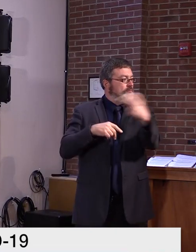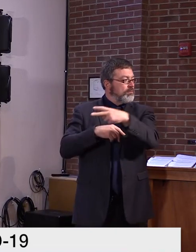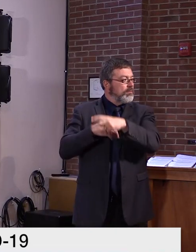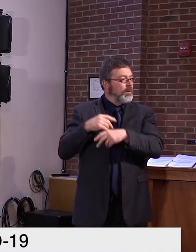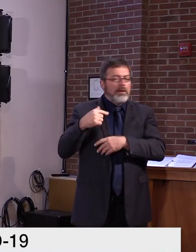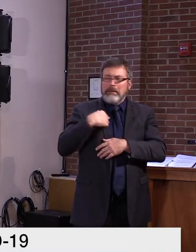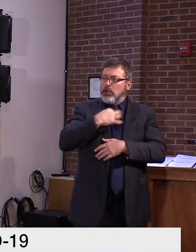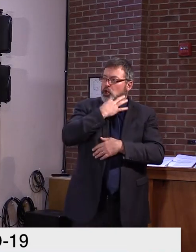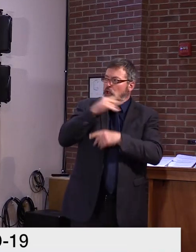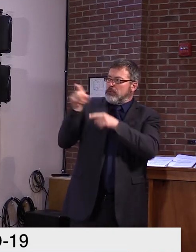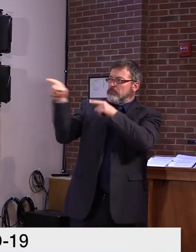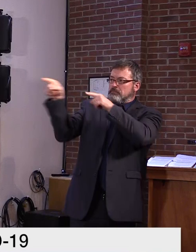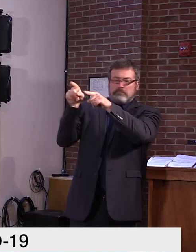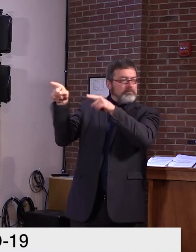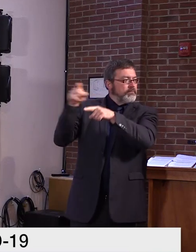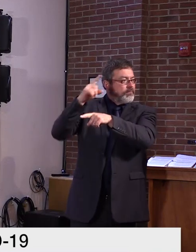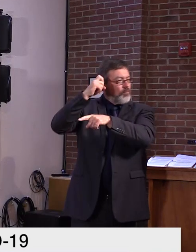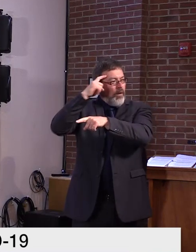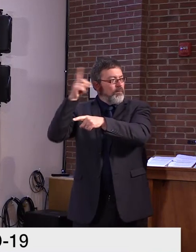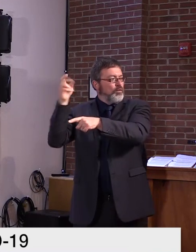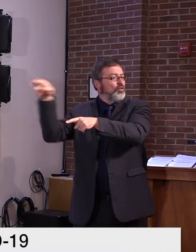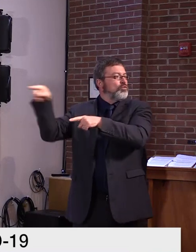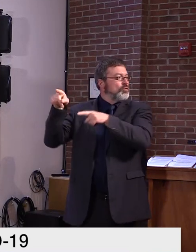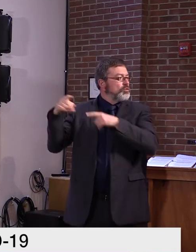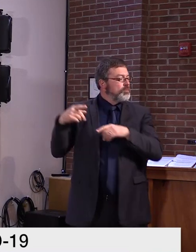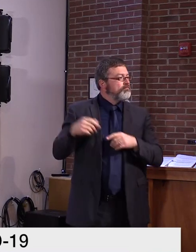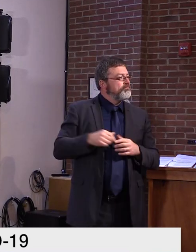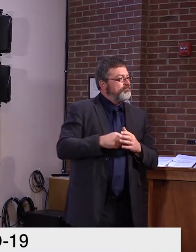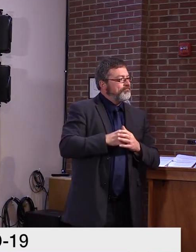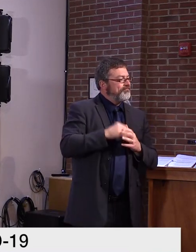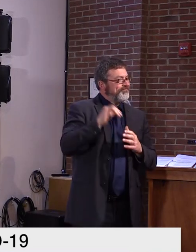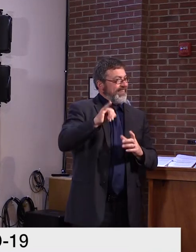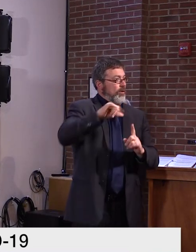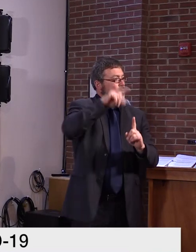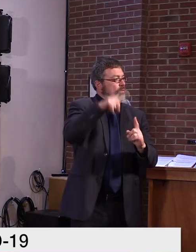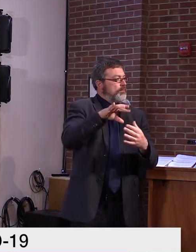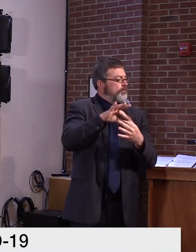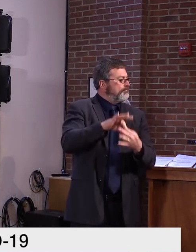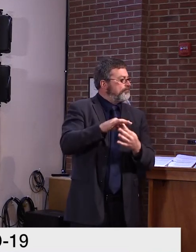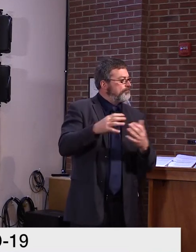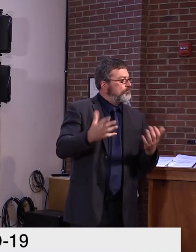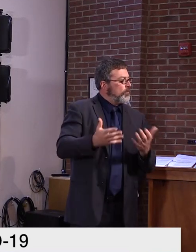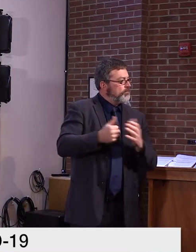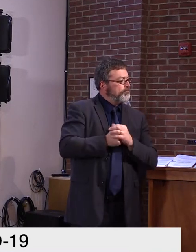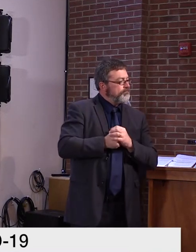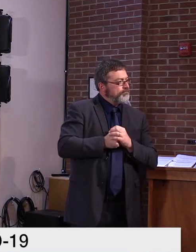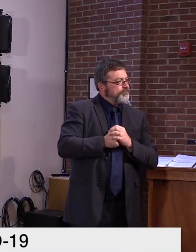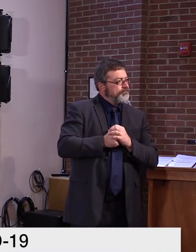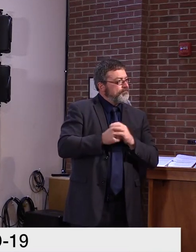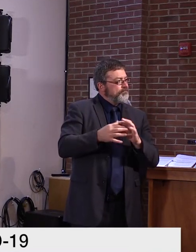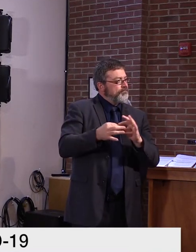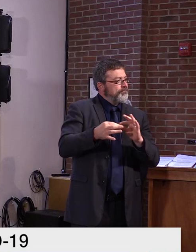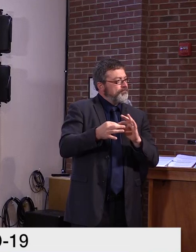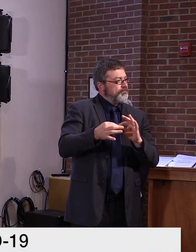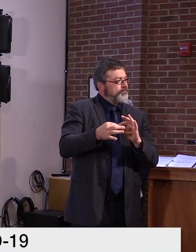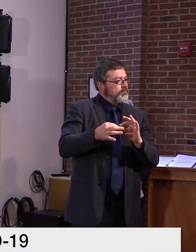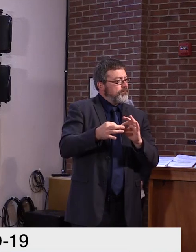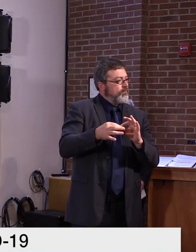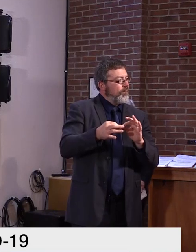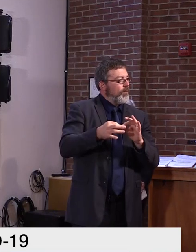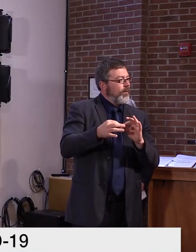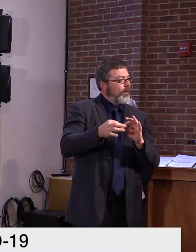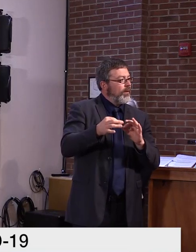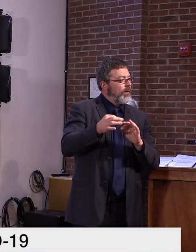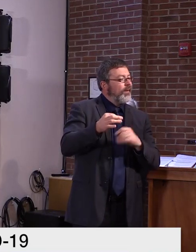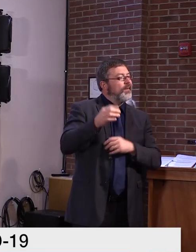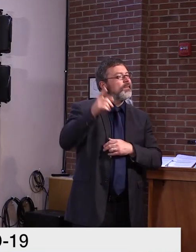folks concerned about, uh, nationally, our, uh, uh, politicians are sort of firing over the bow,